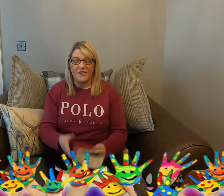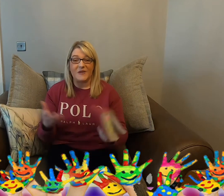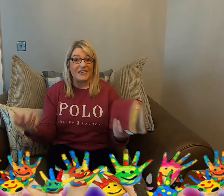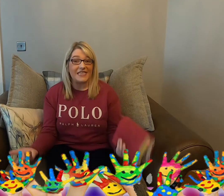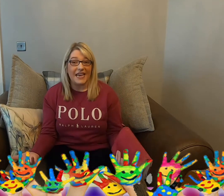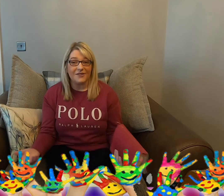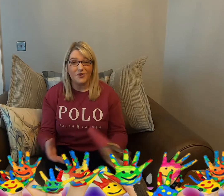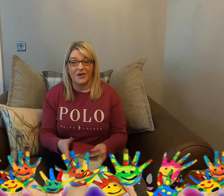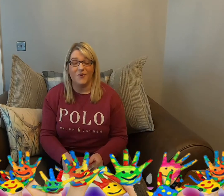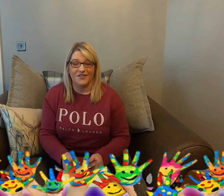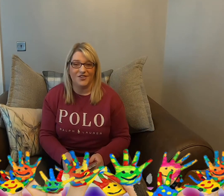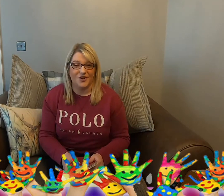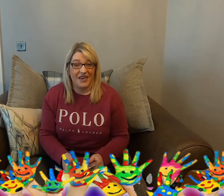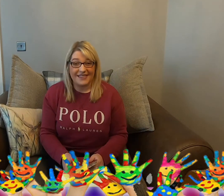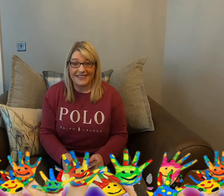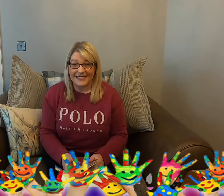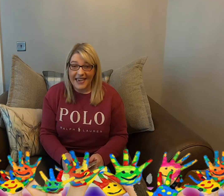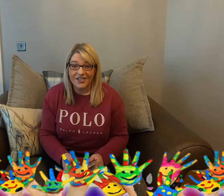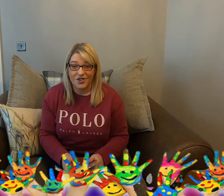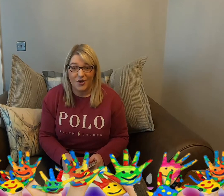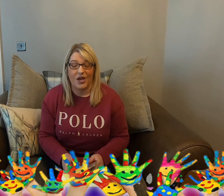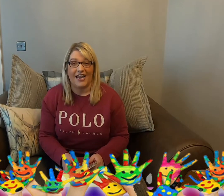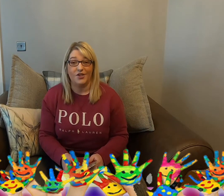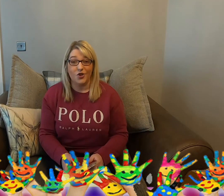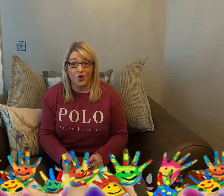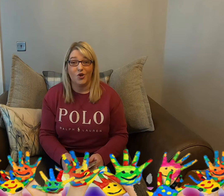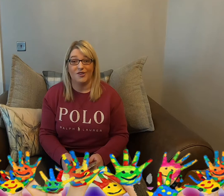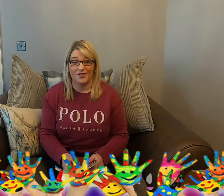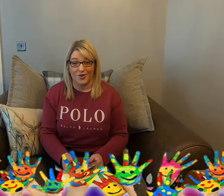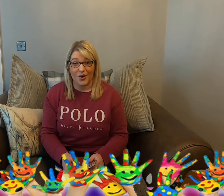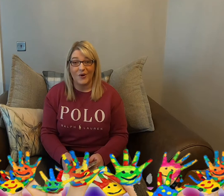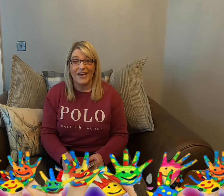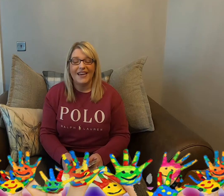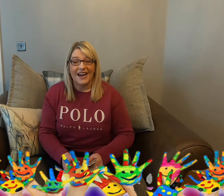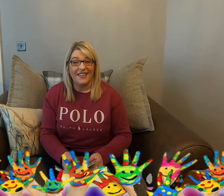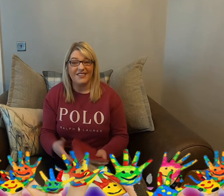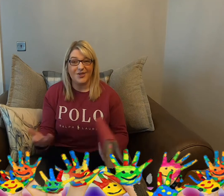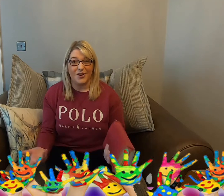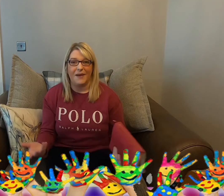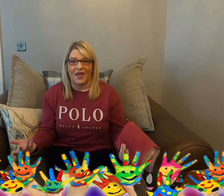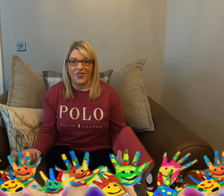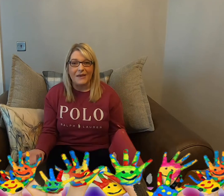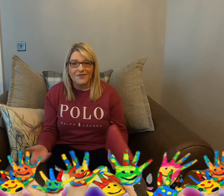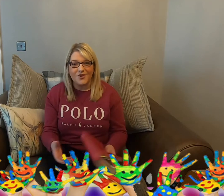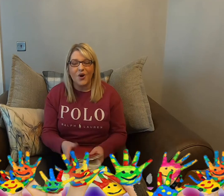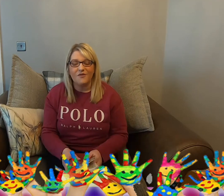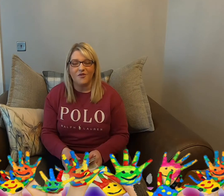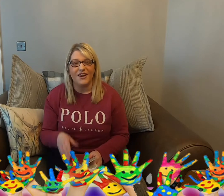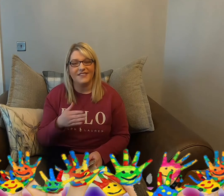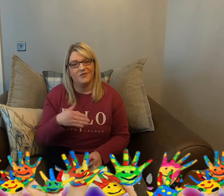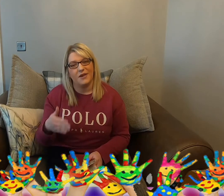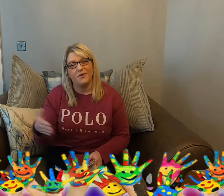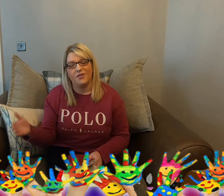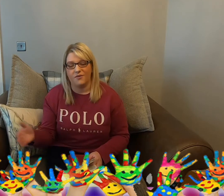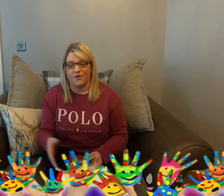Now, tonight what I want to do is to teach you a new song. And this is going to be a theme song for us as we go through